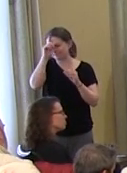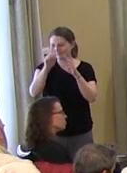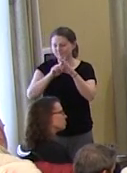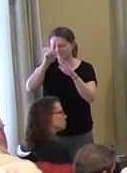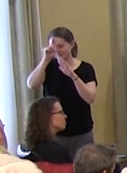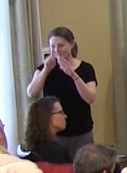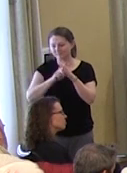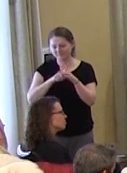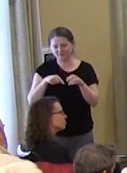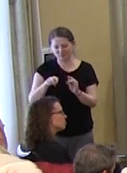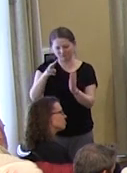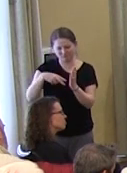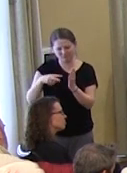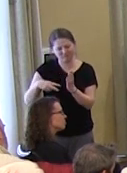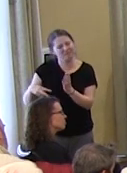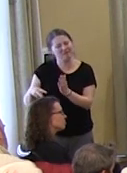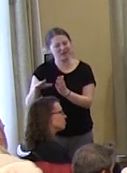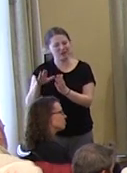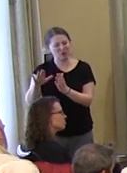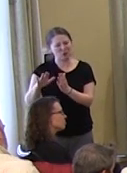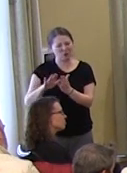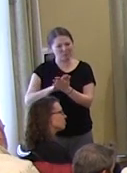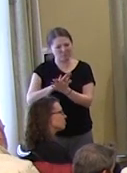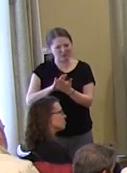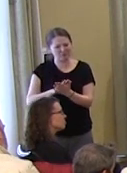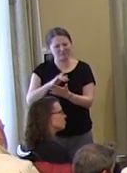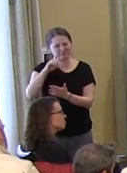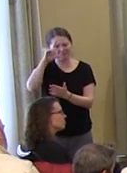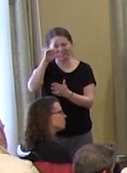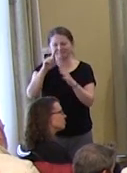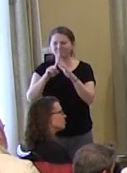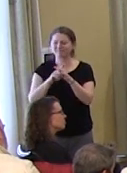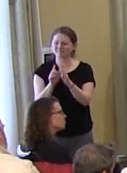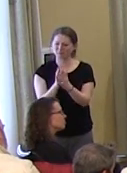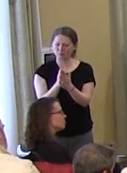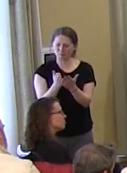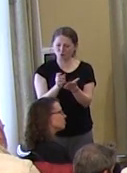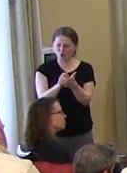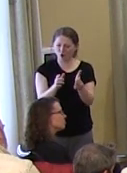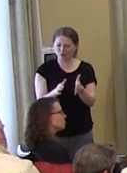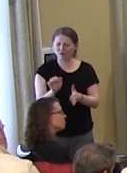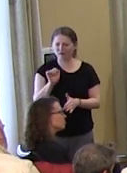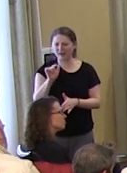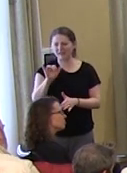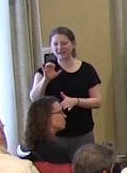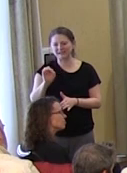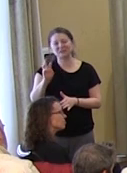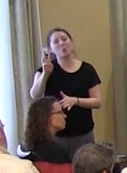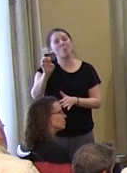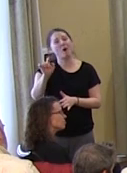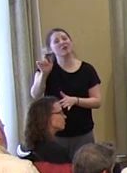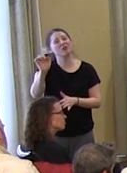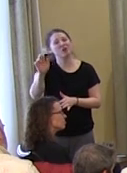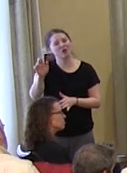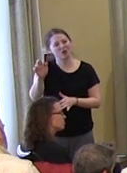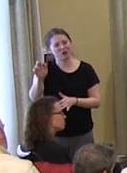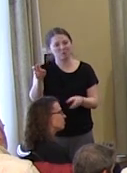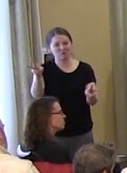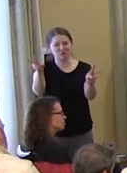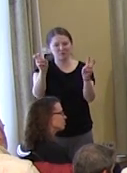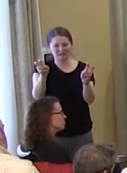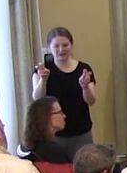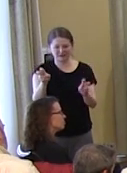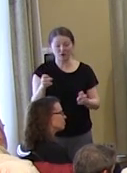ears when I was reading her paper is I think was a book by Alice Walker. not sure. But the title was we are the ones we've been waiting for.